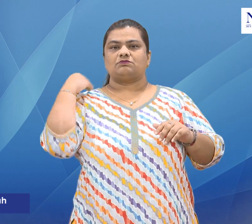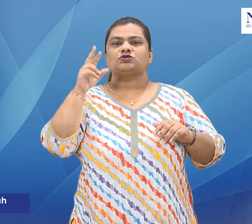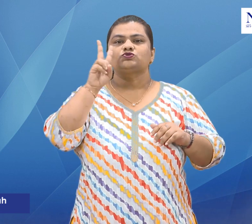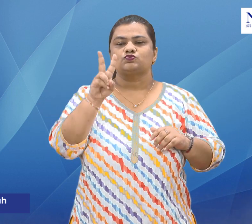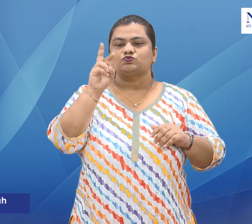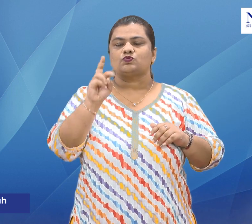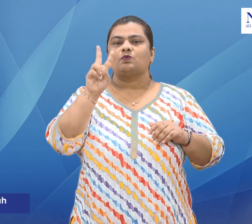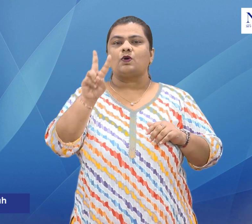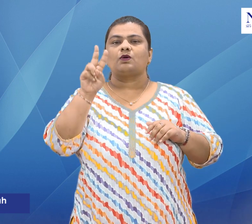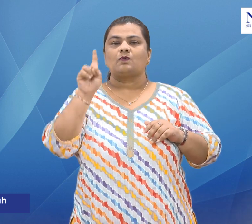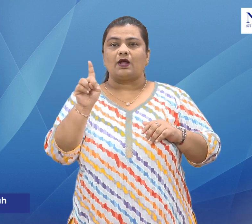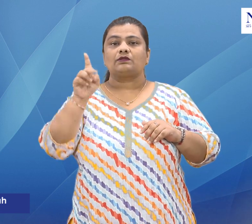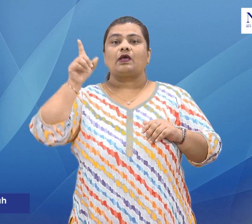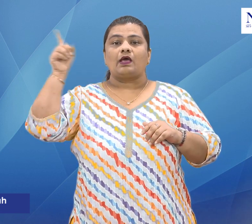the need to be on guard against Nipah.